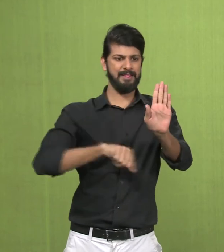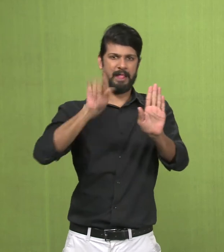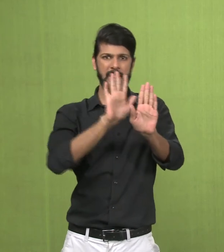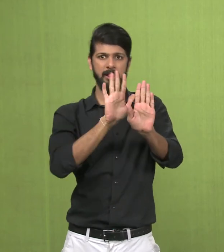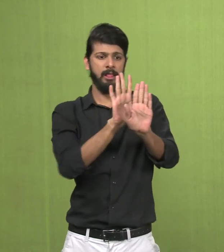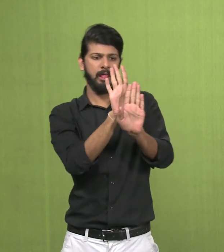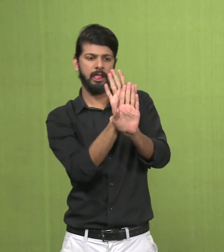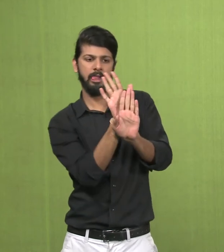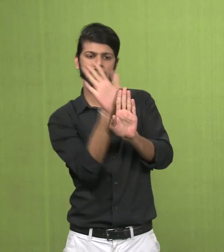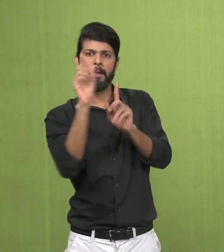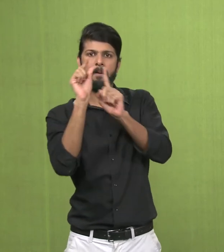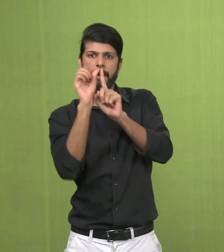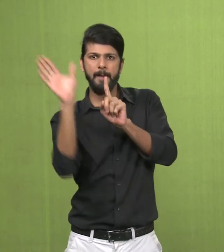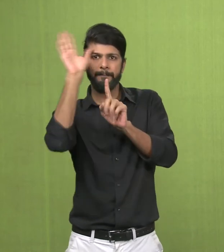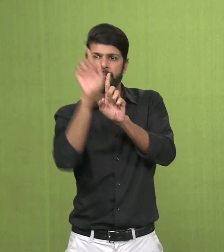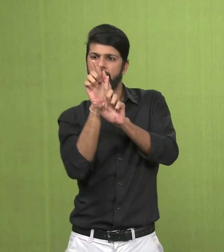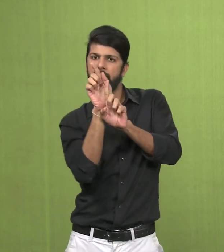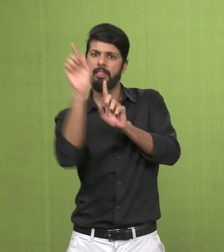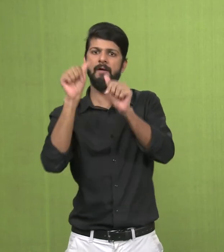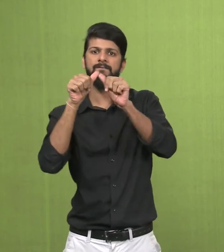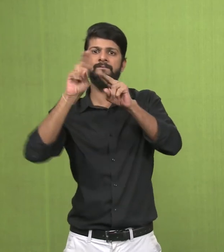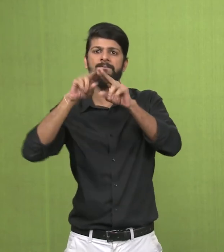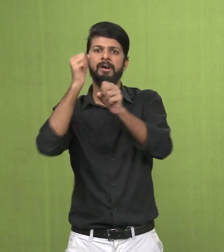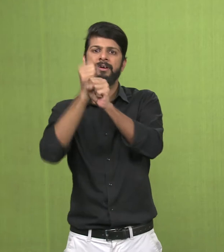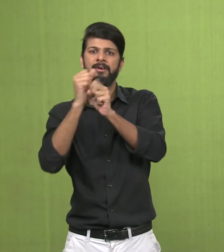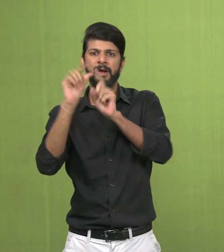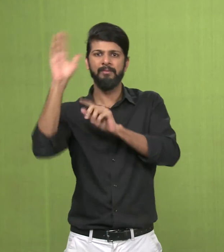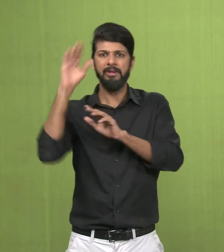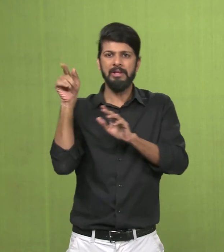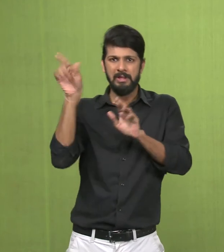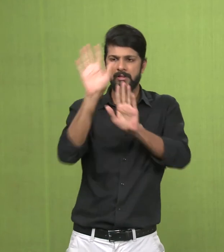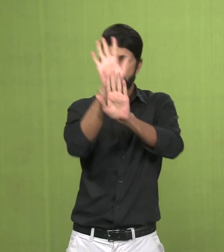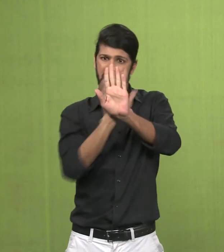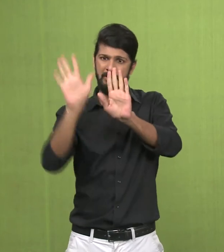and included Pakistan as well as Afghanistan.